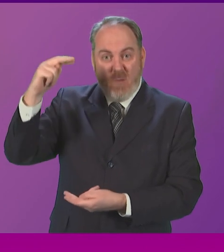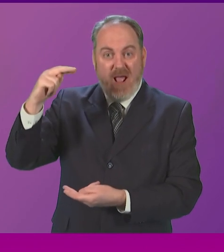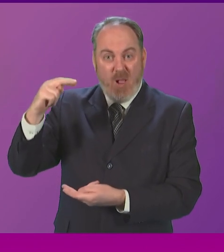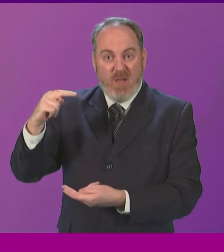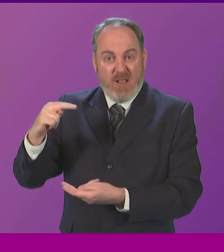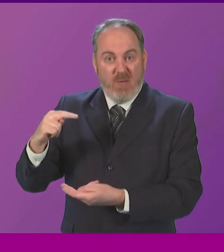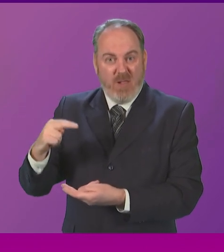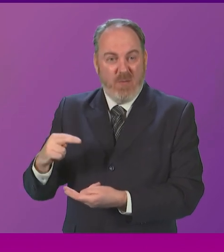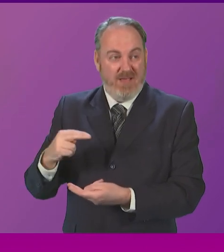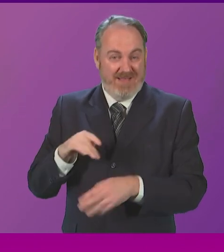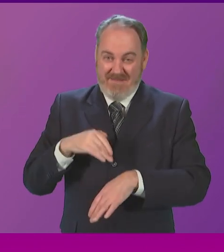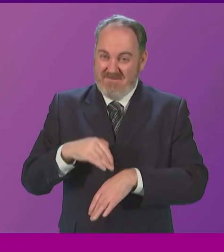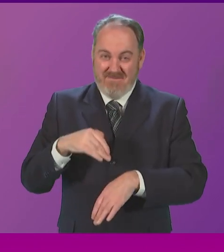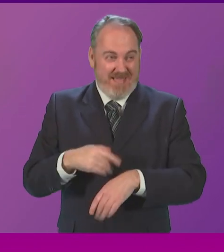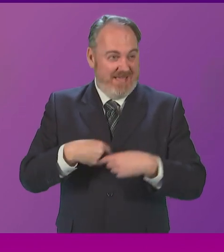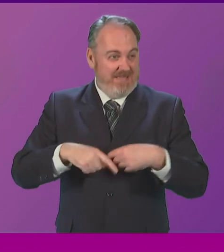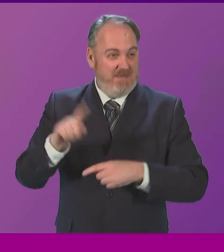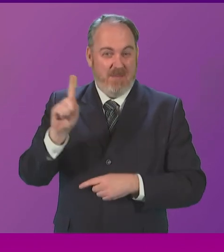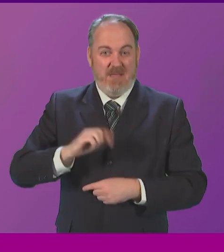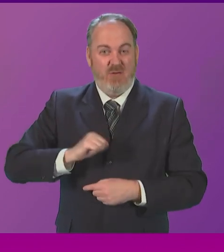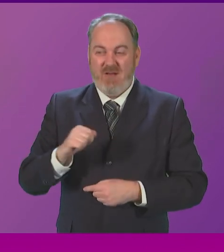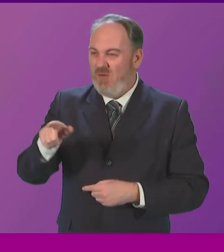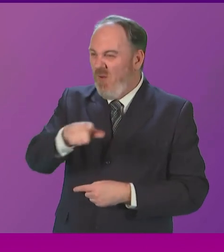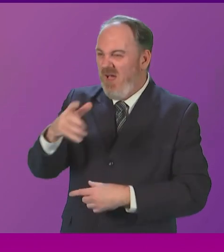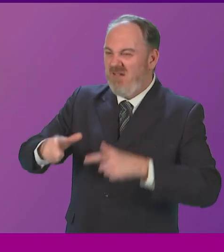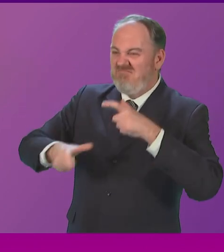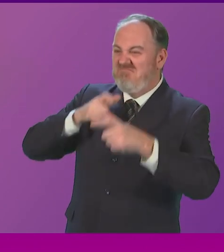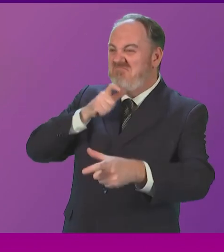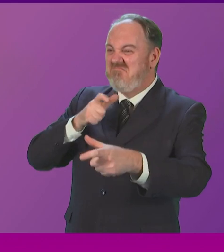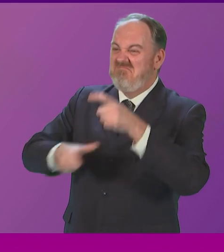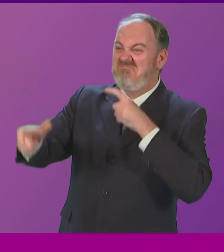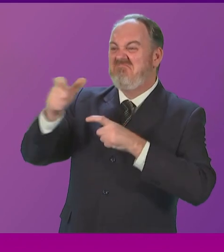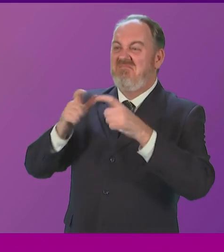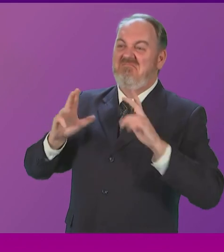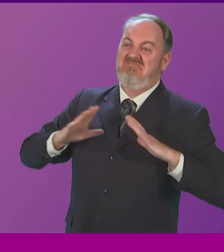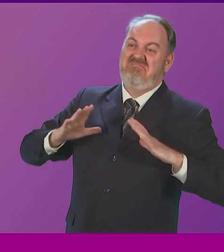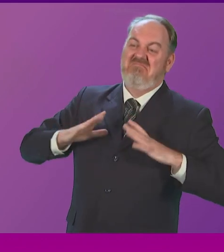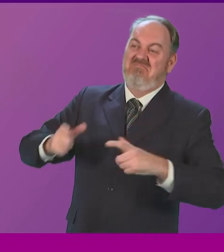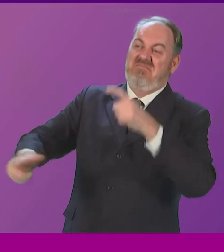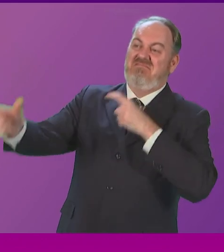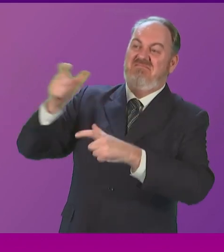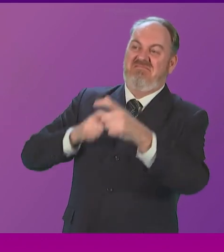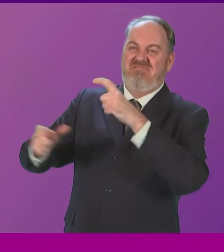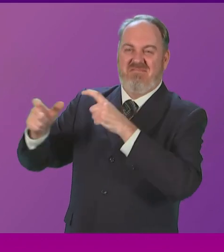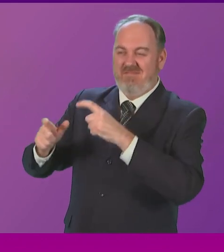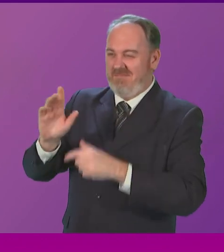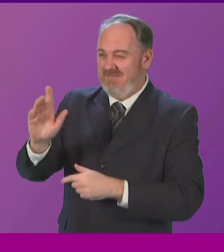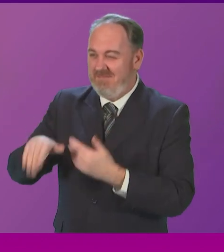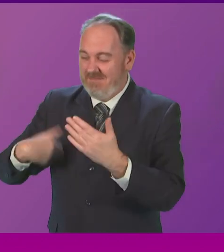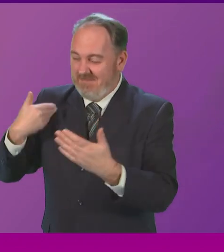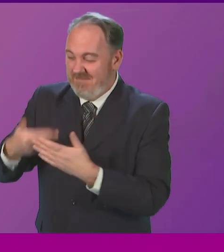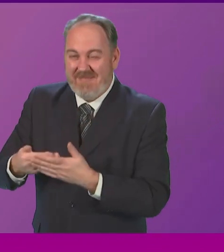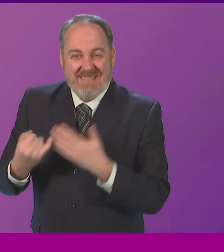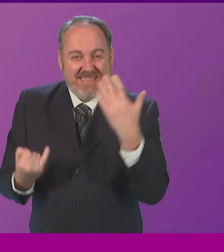living in Scotland. I hear them chuntering from a sedentary position 16 years. The